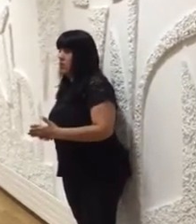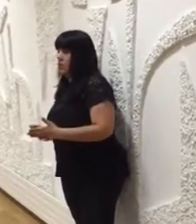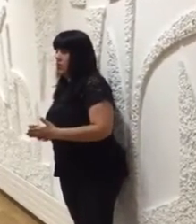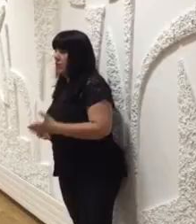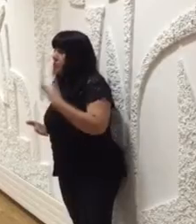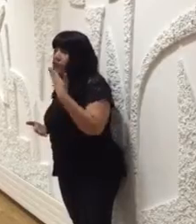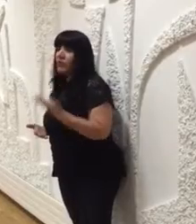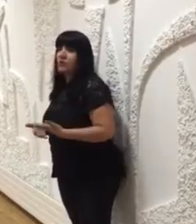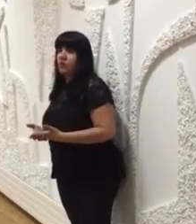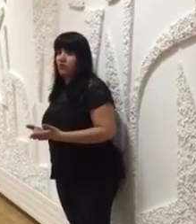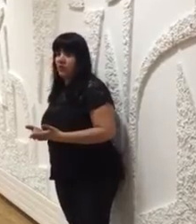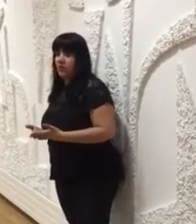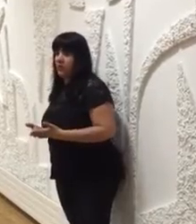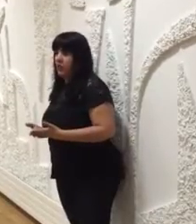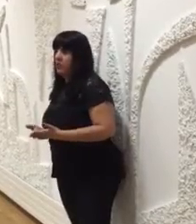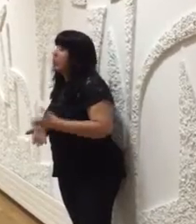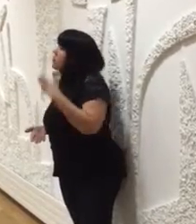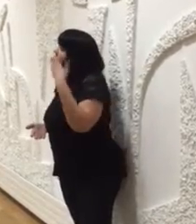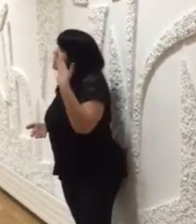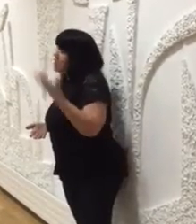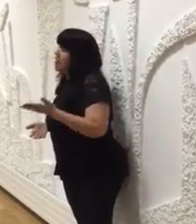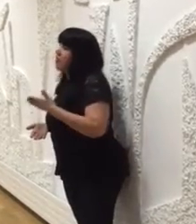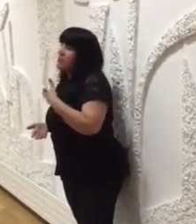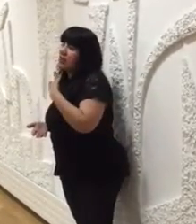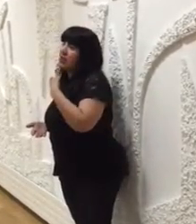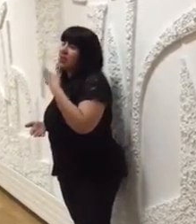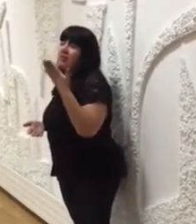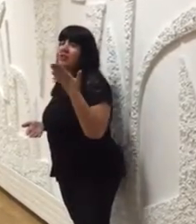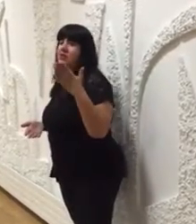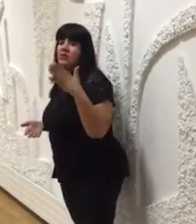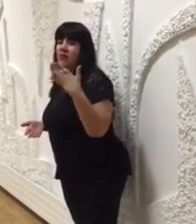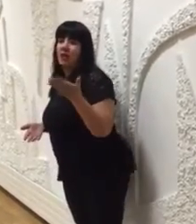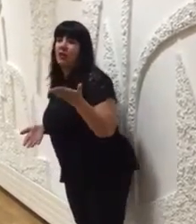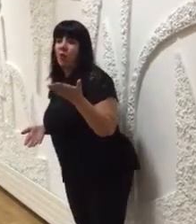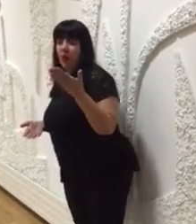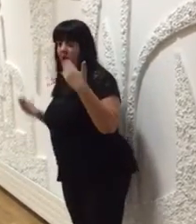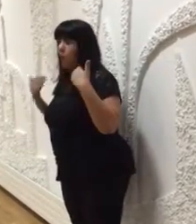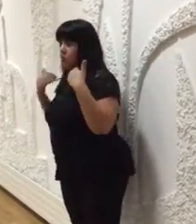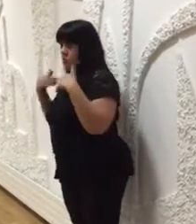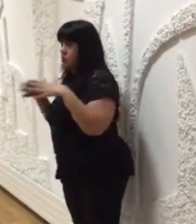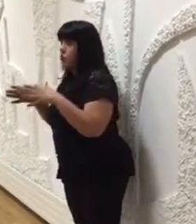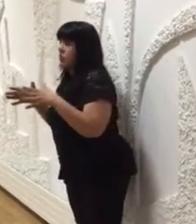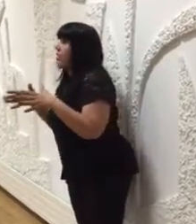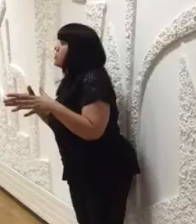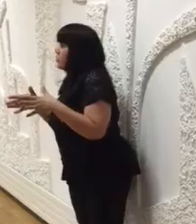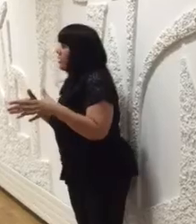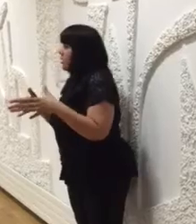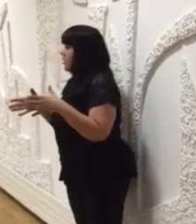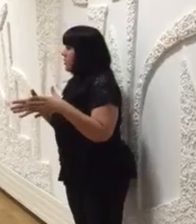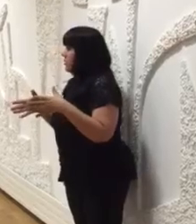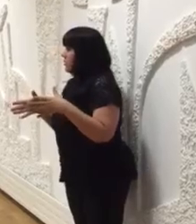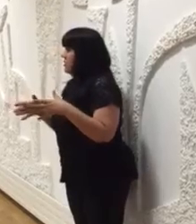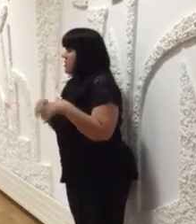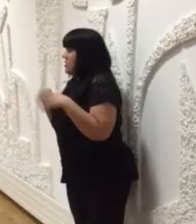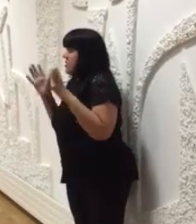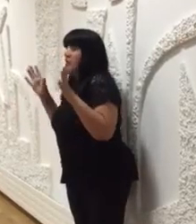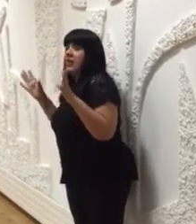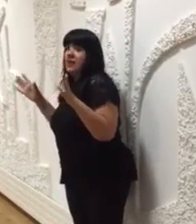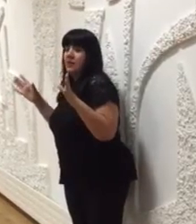there is one reason. Because let's see, if the lady doesn't understand what he wants to say to her, she doesn't understand the leading.